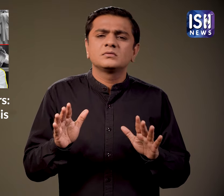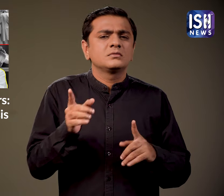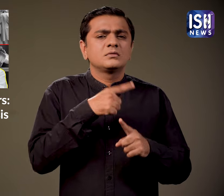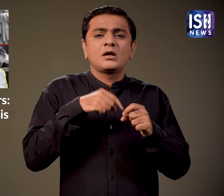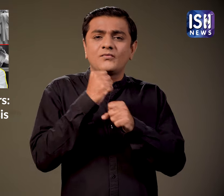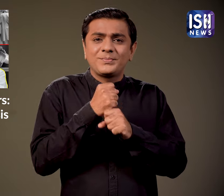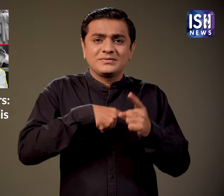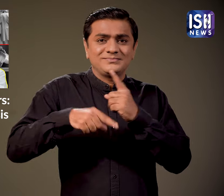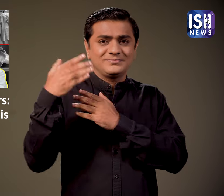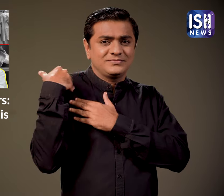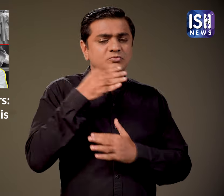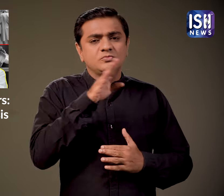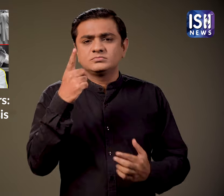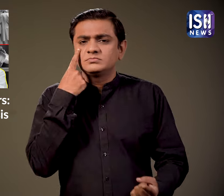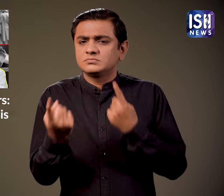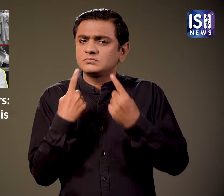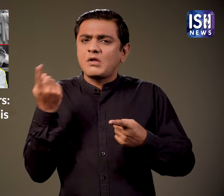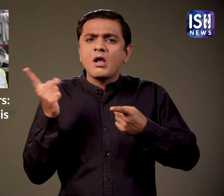The government has launched a strict investigation.